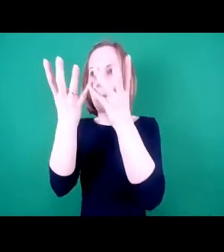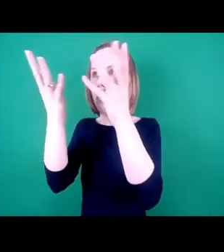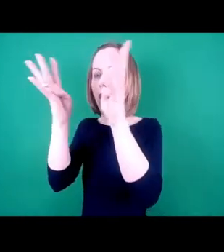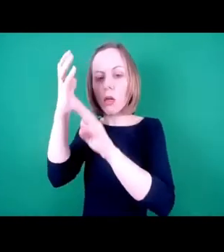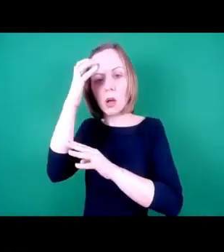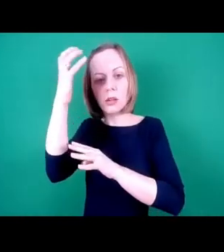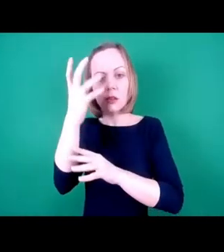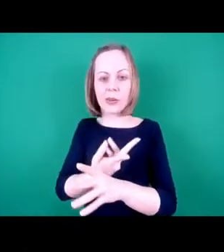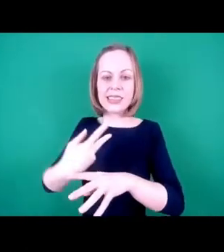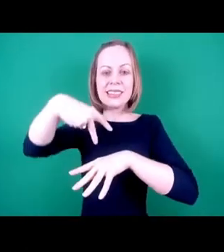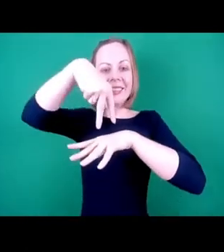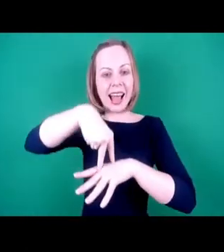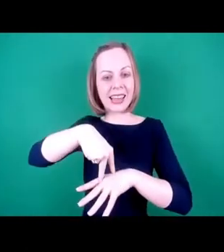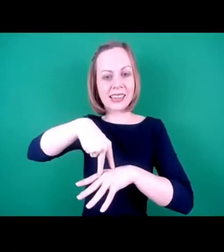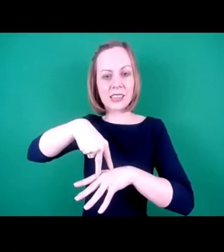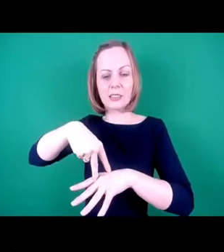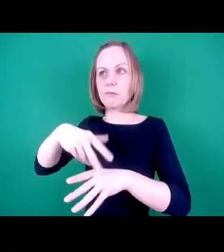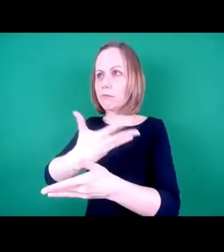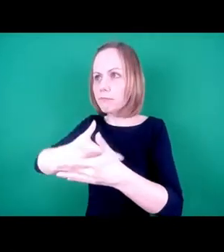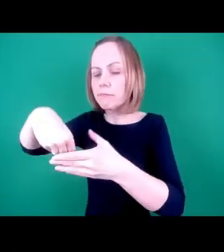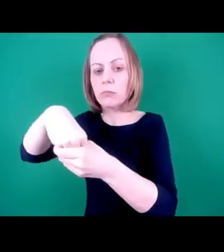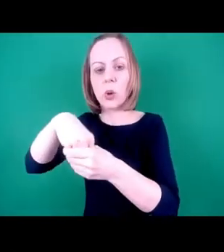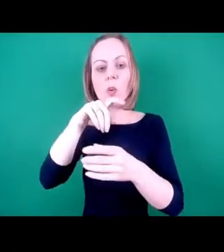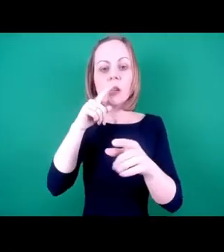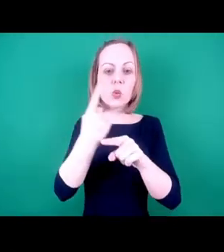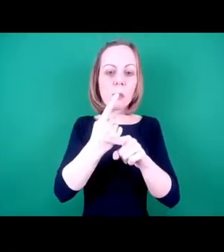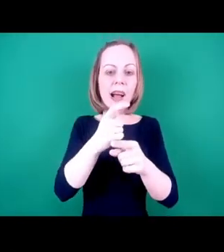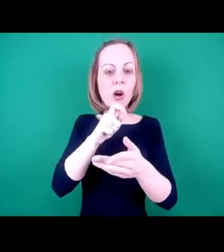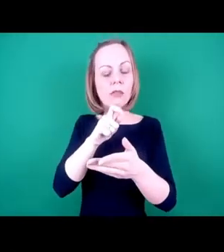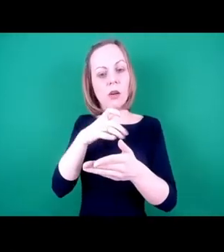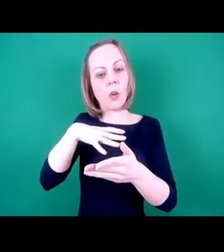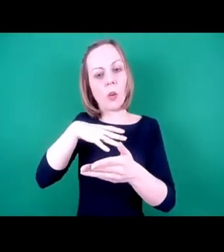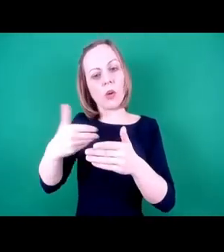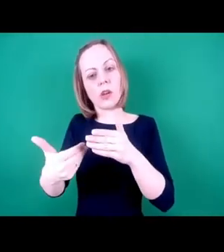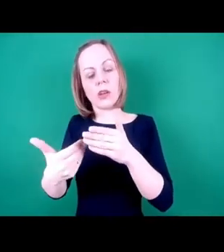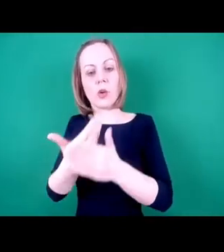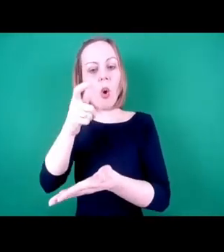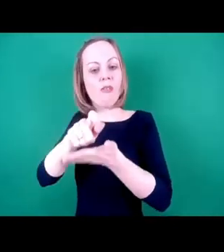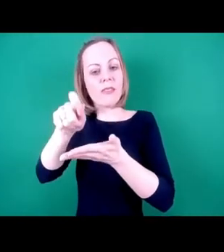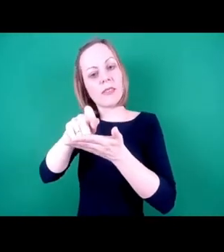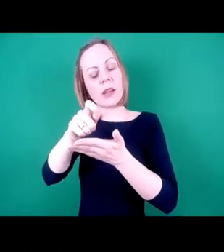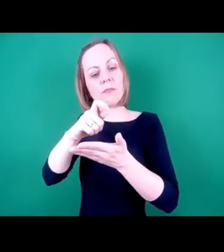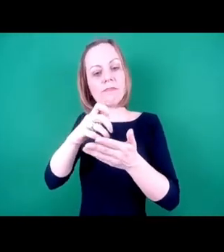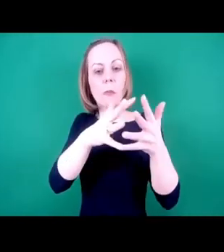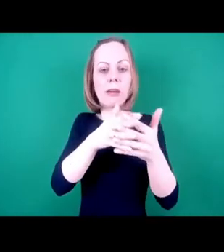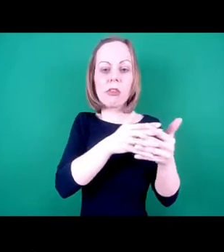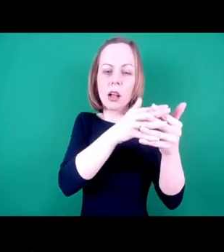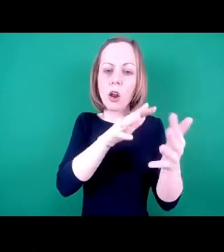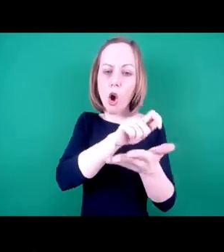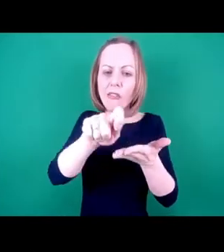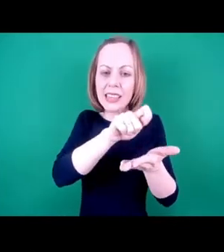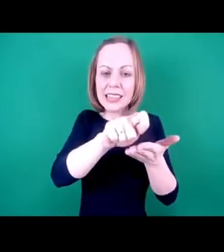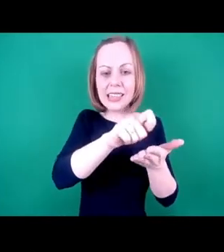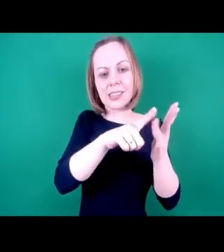about running for office. We talk about, do you get my drift? We all do it.